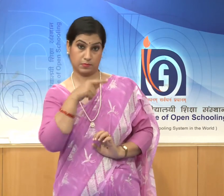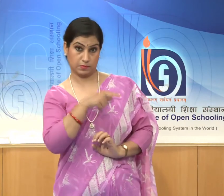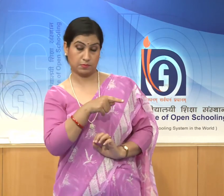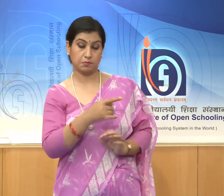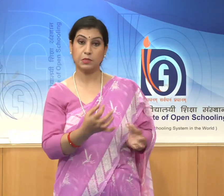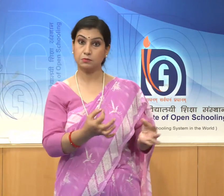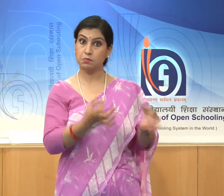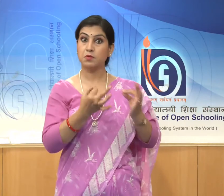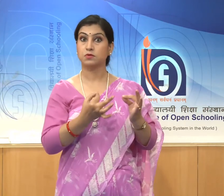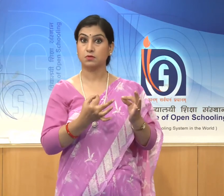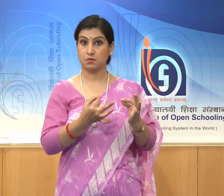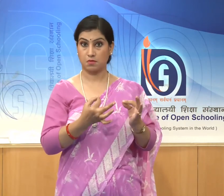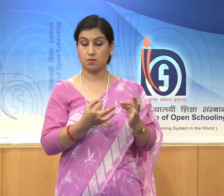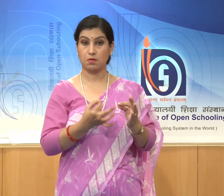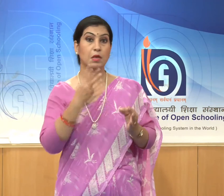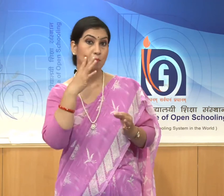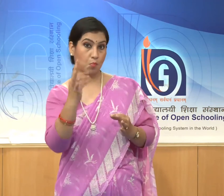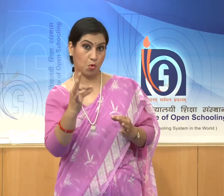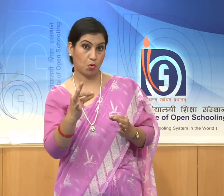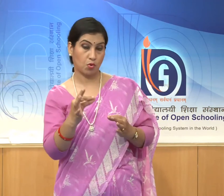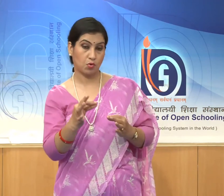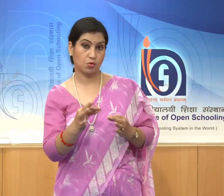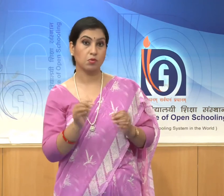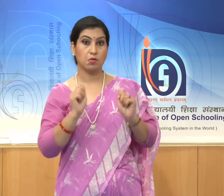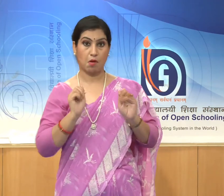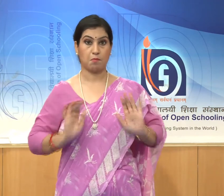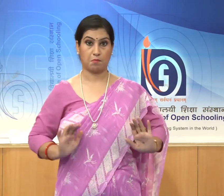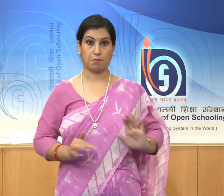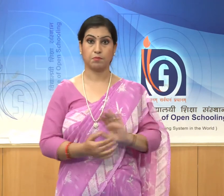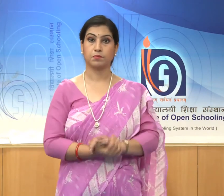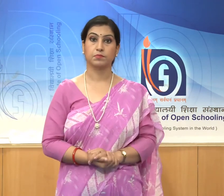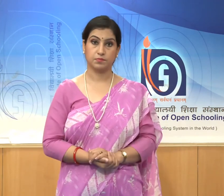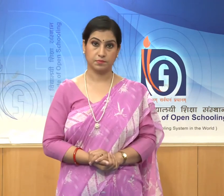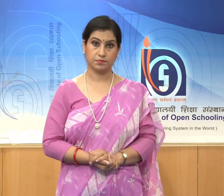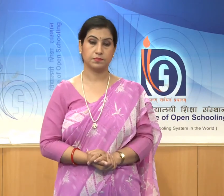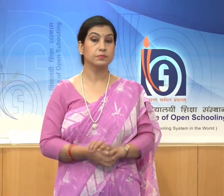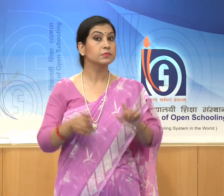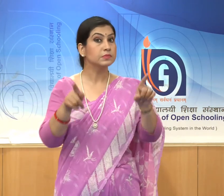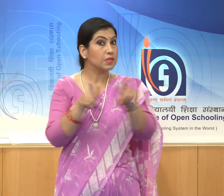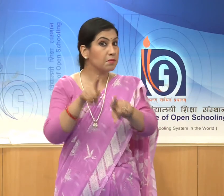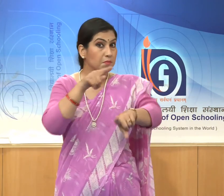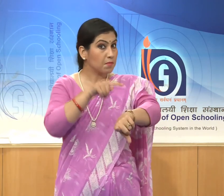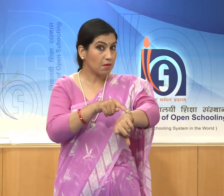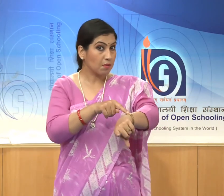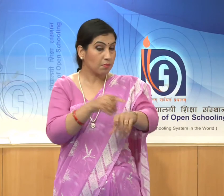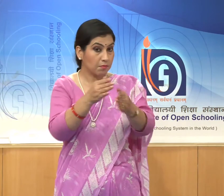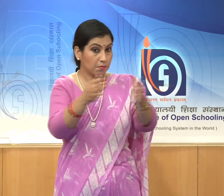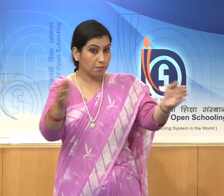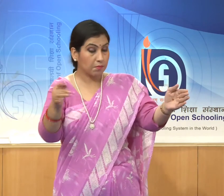important activities during Haisala period.